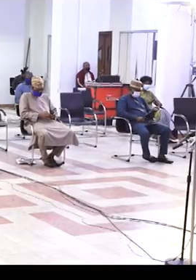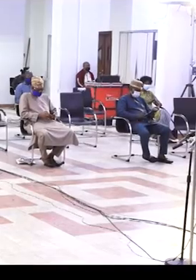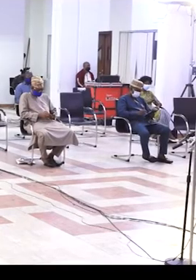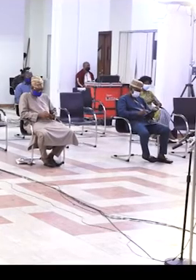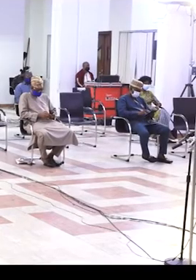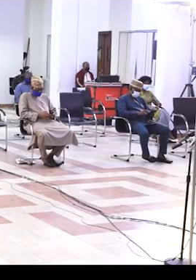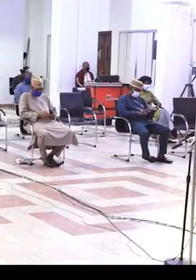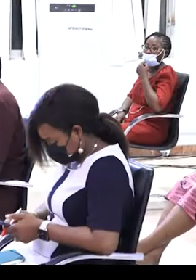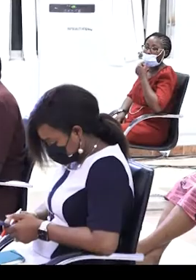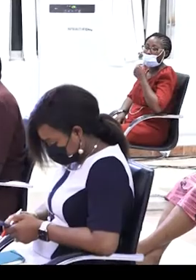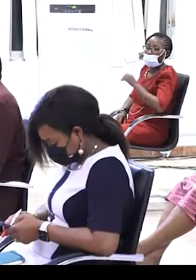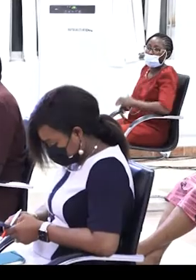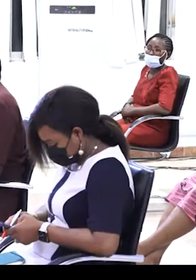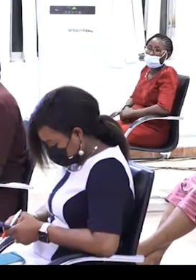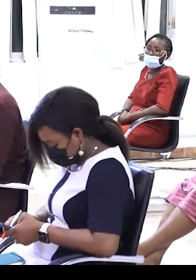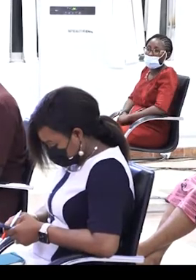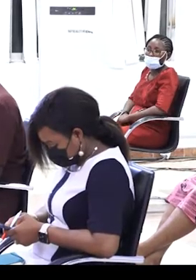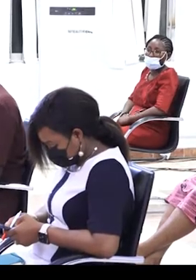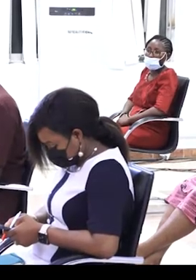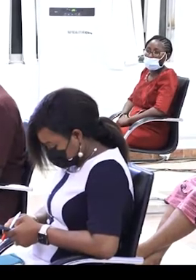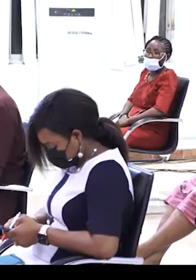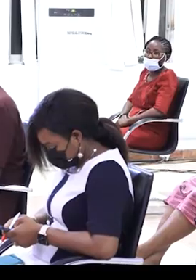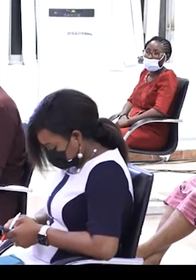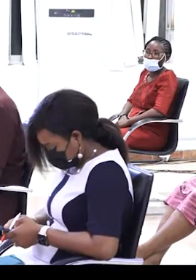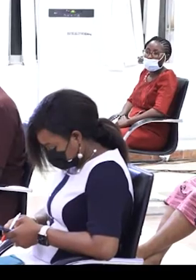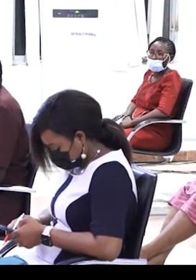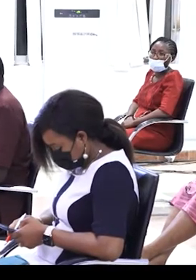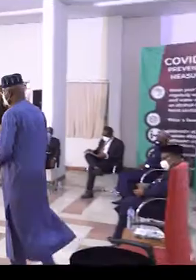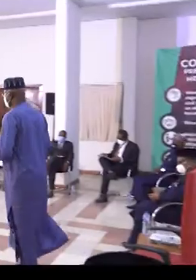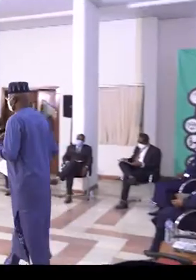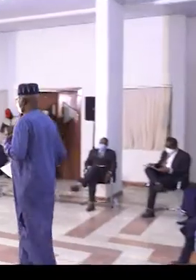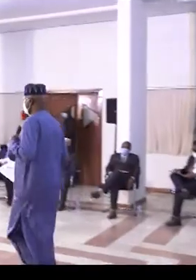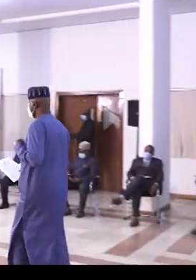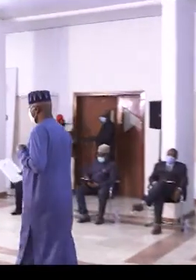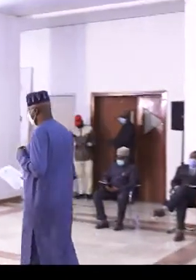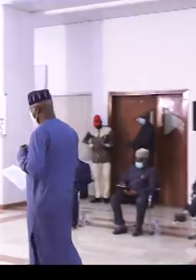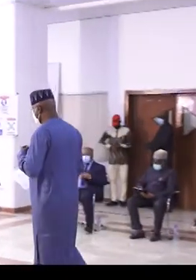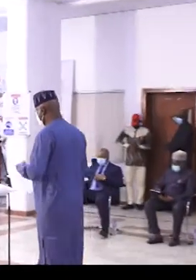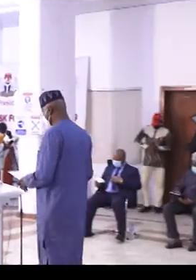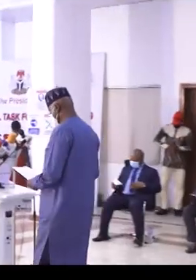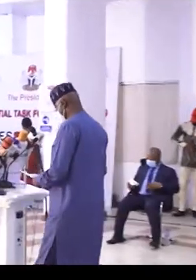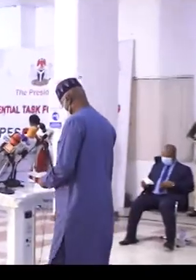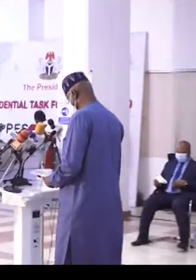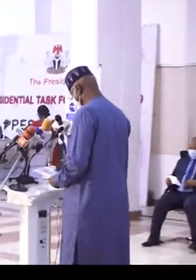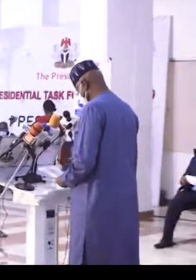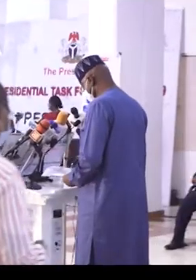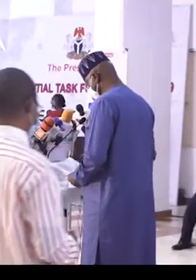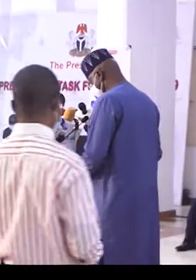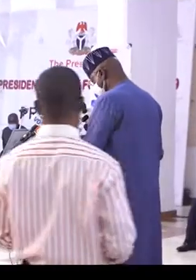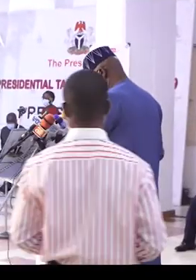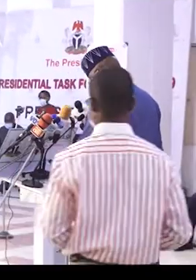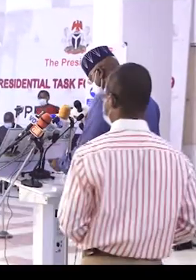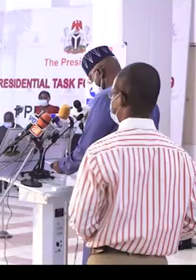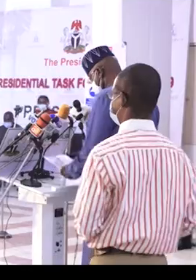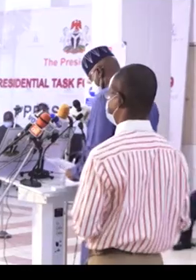way to South Africa with surge in cases and a lockdown. The PSC chairman says the deadly variant